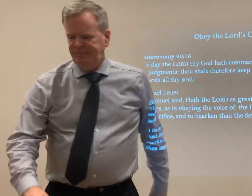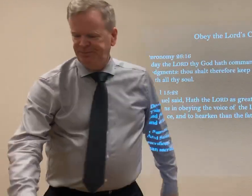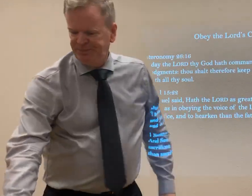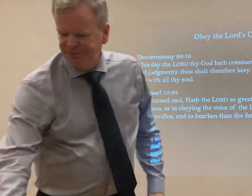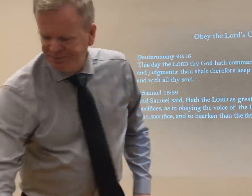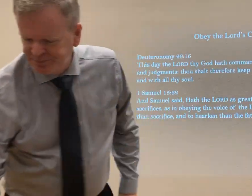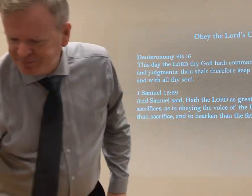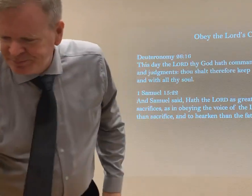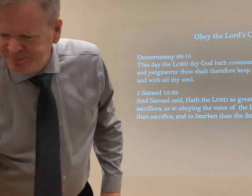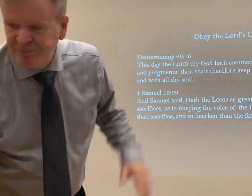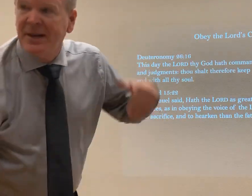Now, second one here.